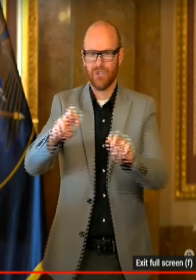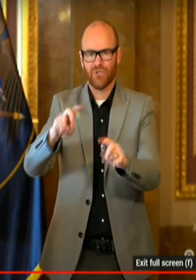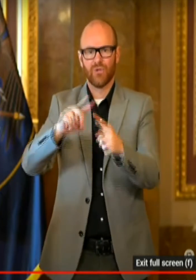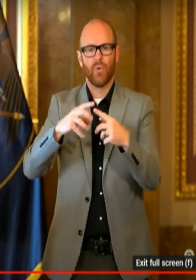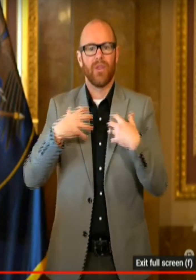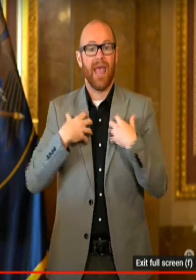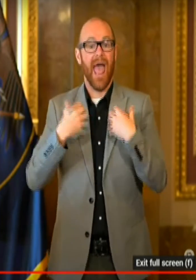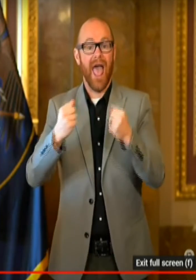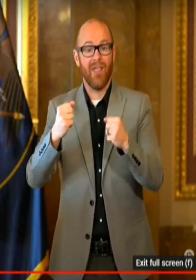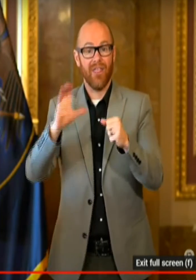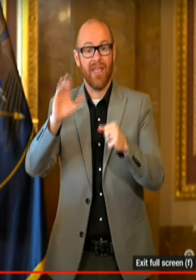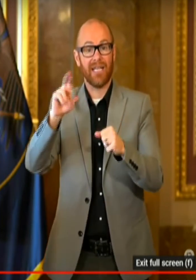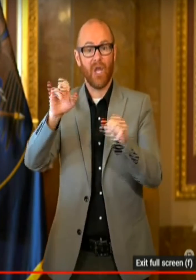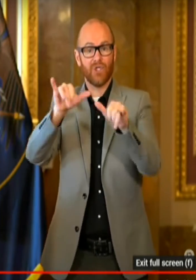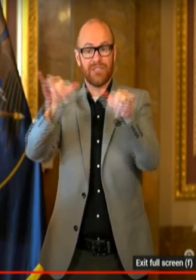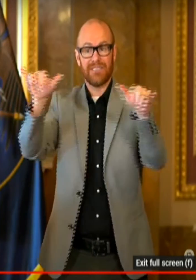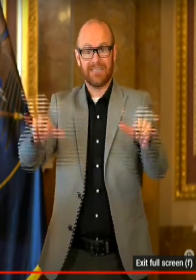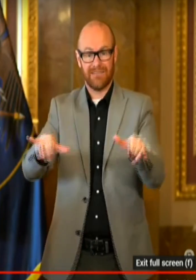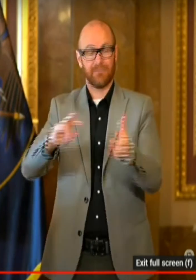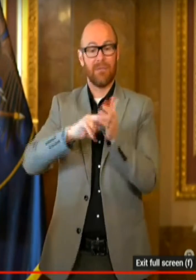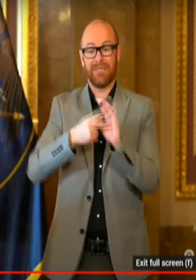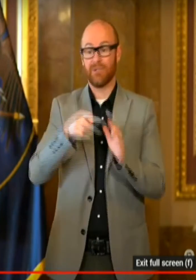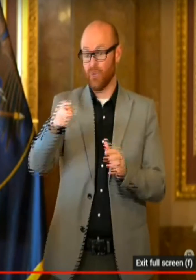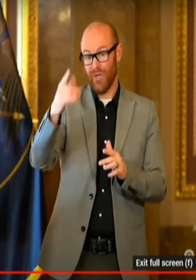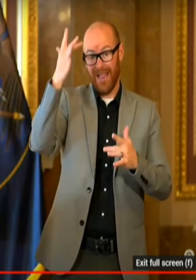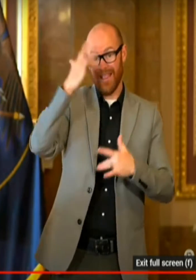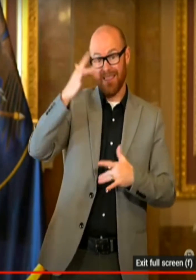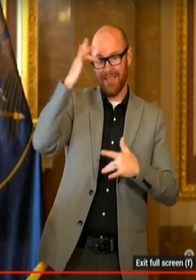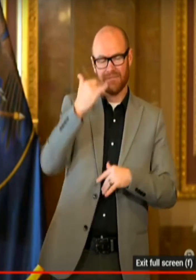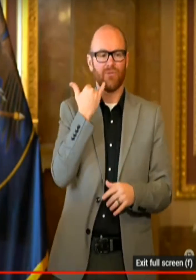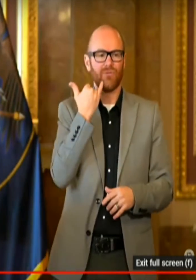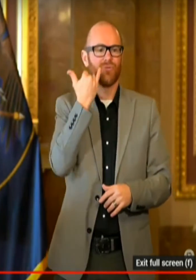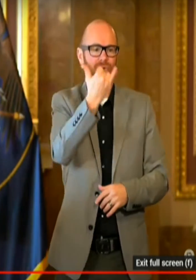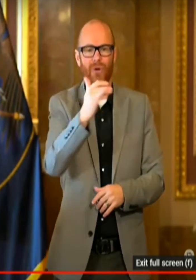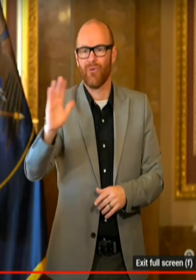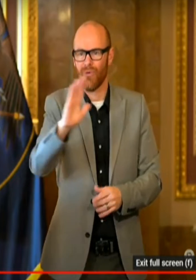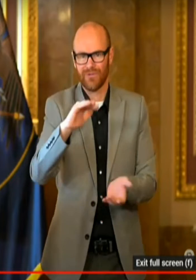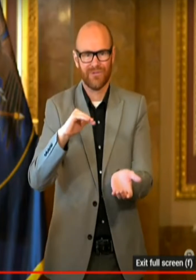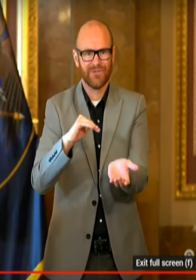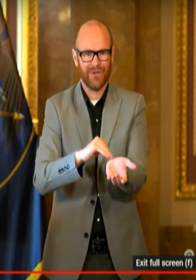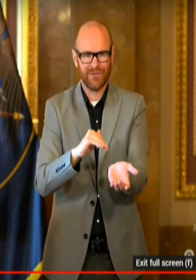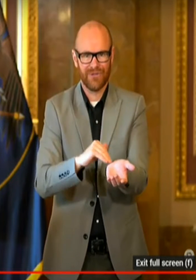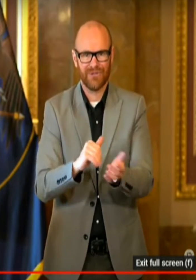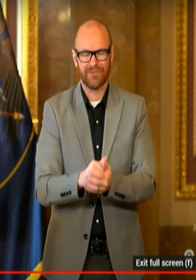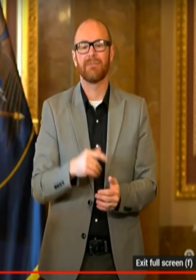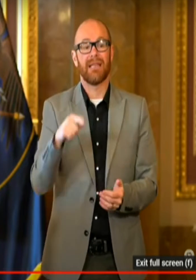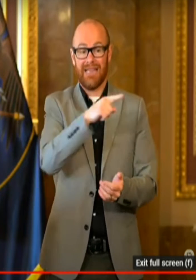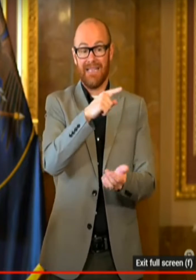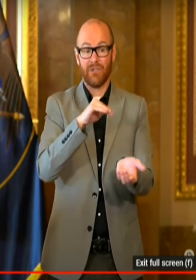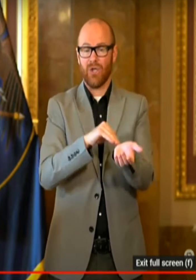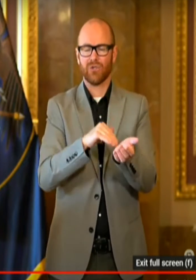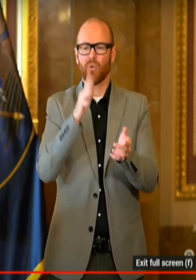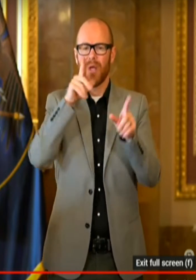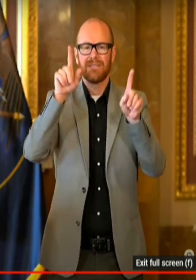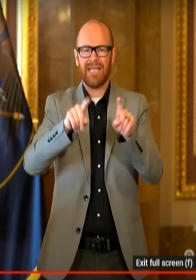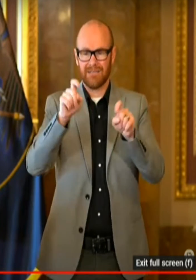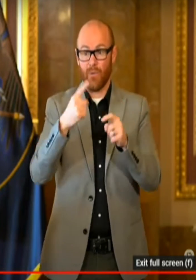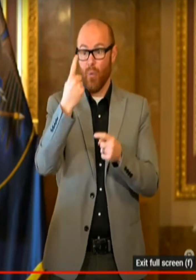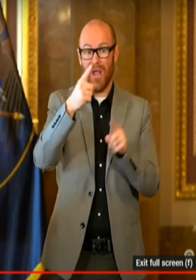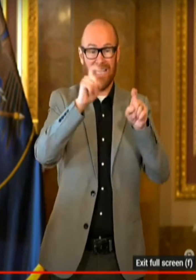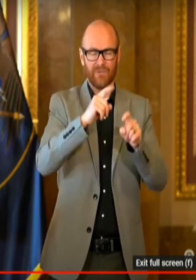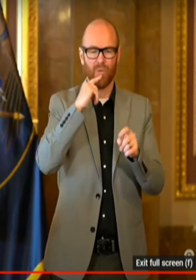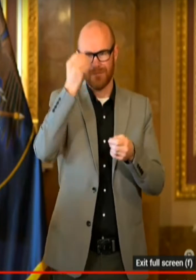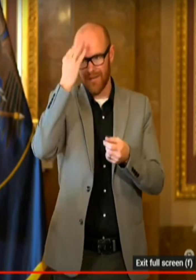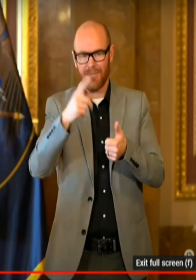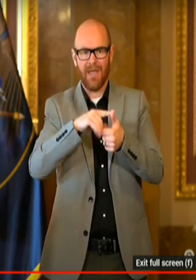when you have an illness, you'll go to the doctor. We'll see these tests where you're tested for a panel. So you'll get one test, and it will tell